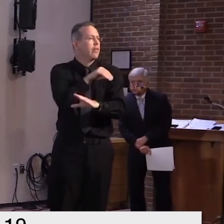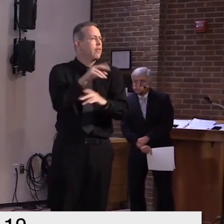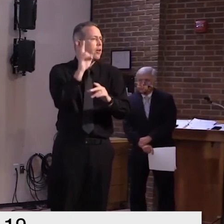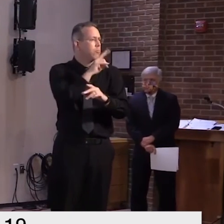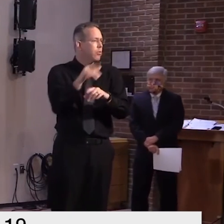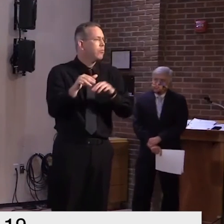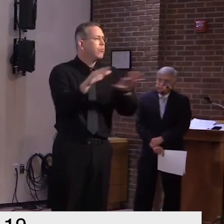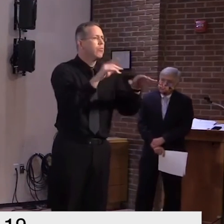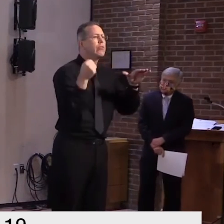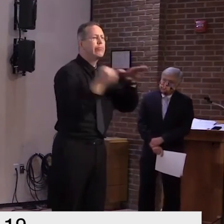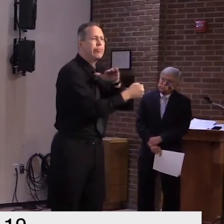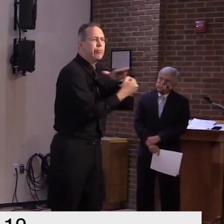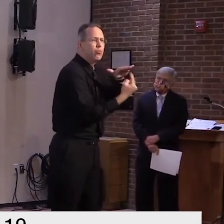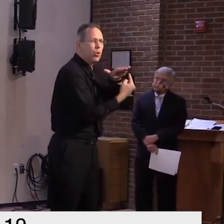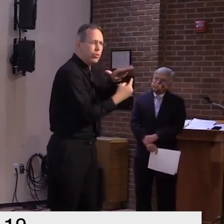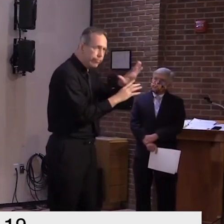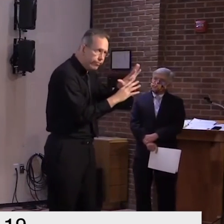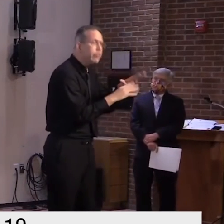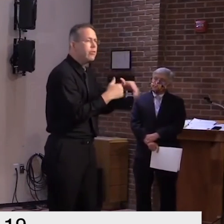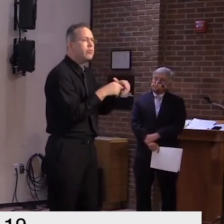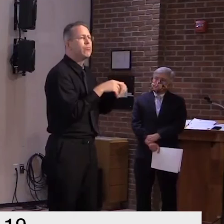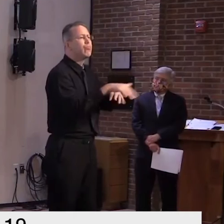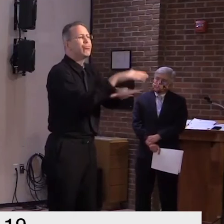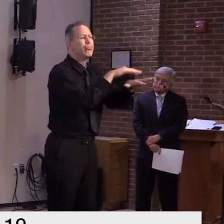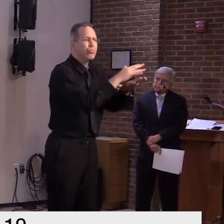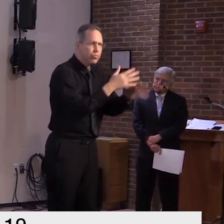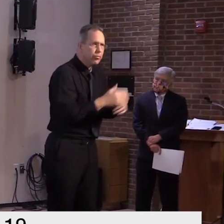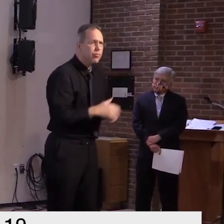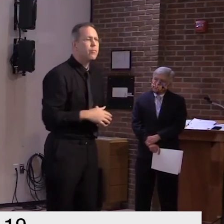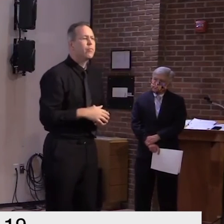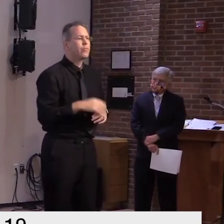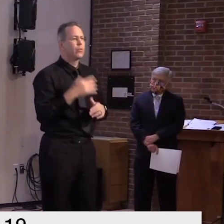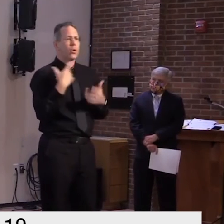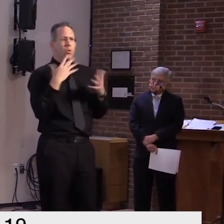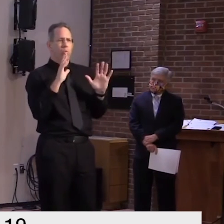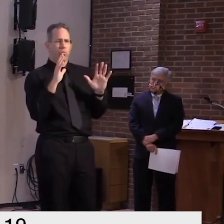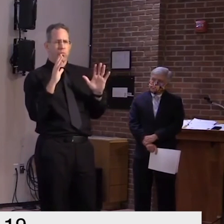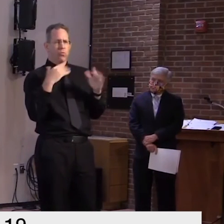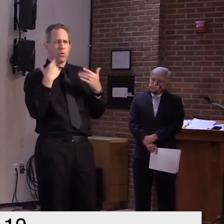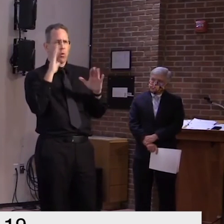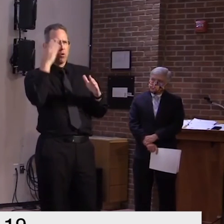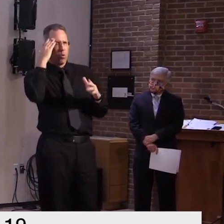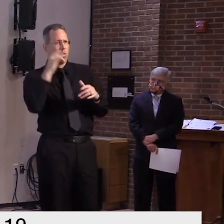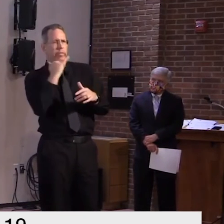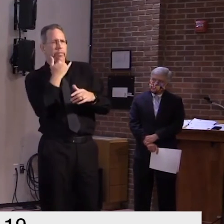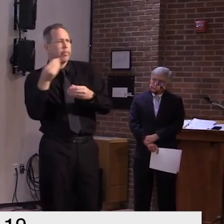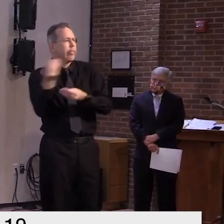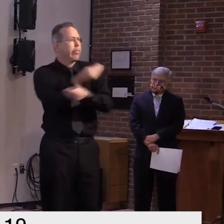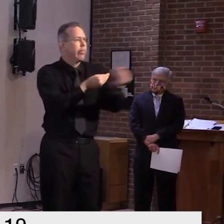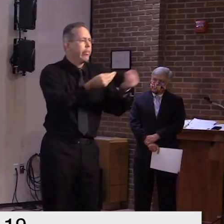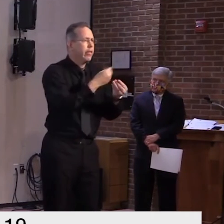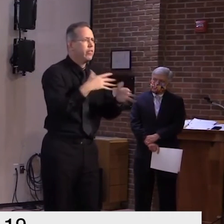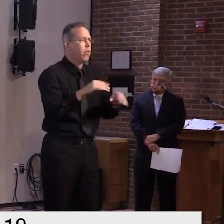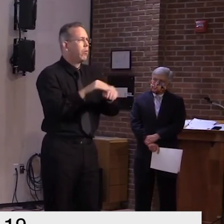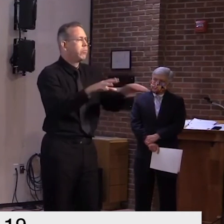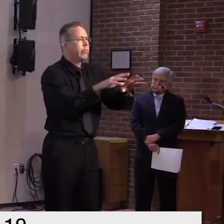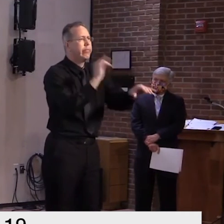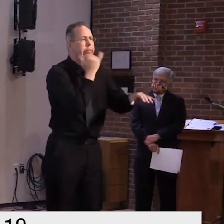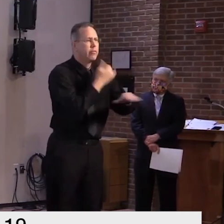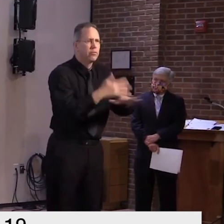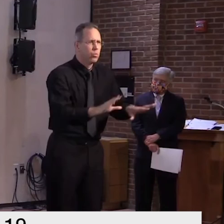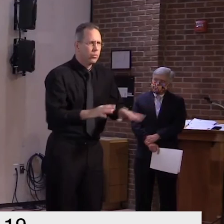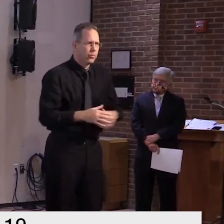at the facility because we know that that's such a potent way of introducing infection into a vulnerable